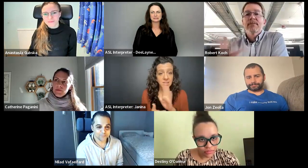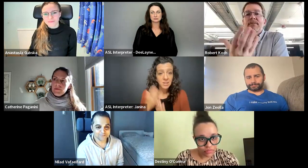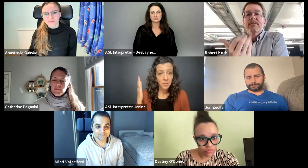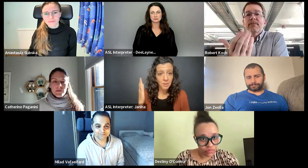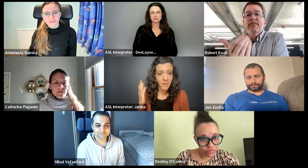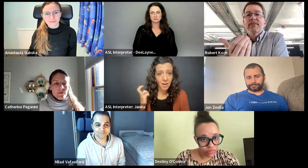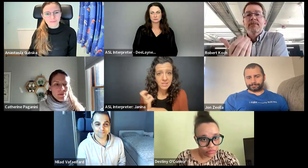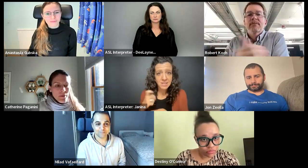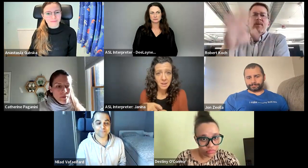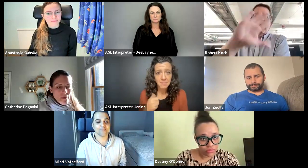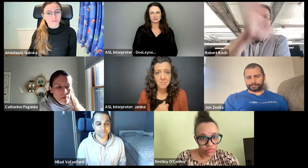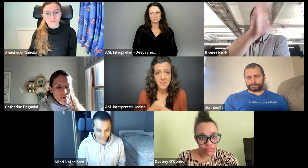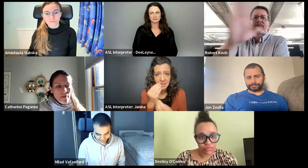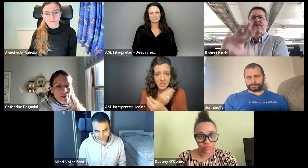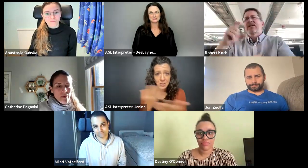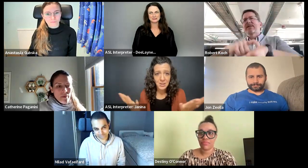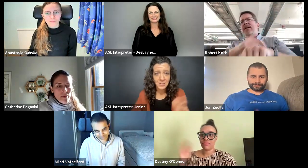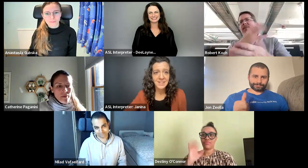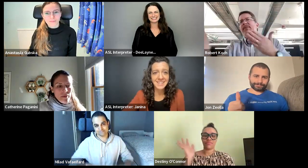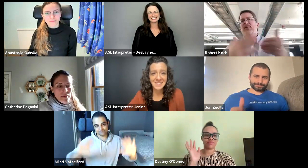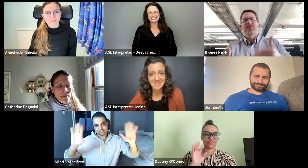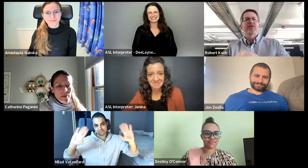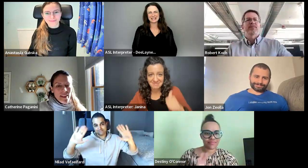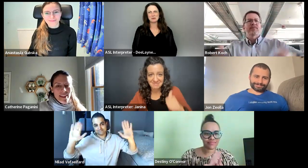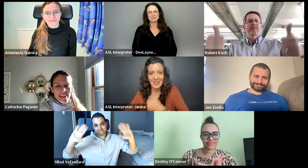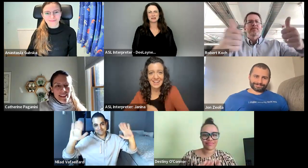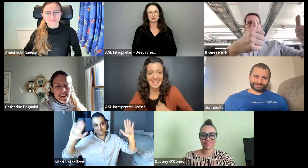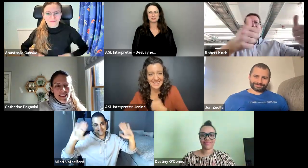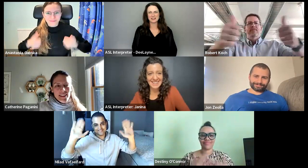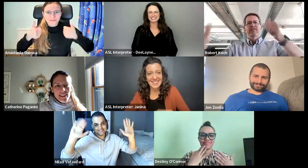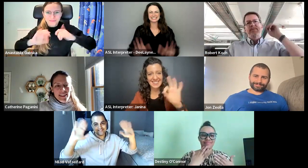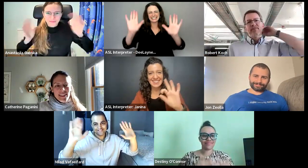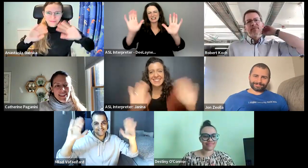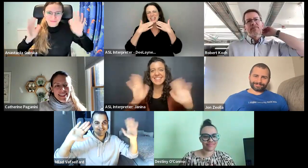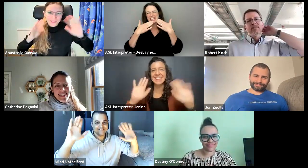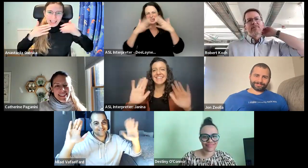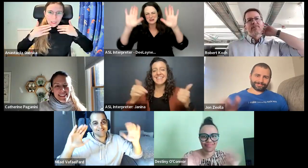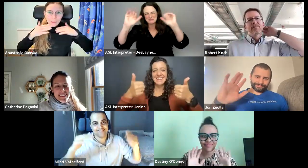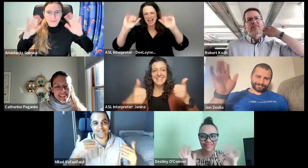The interpreters need to go. have a hard stop. Sorry to let y'all know. Yep. Oh, time went so fast.